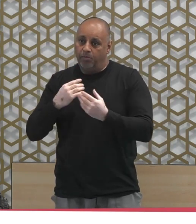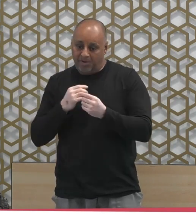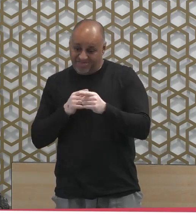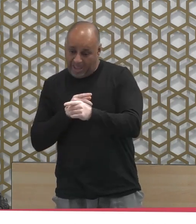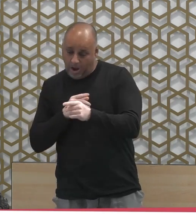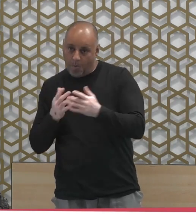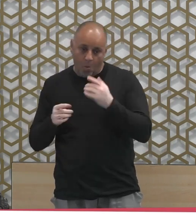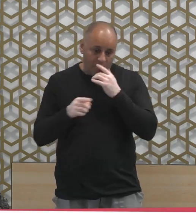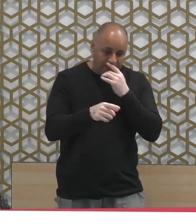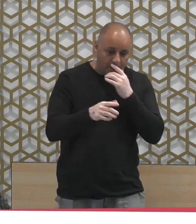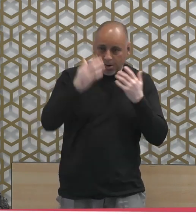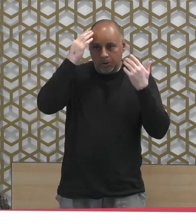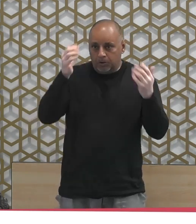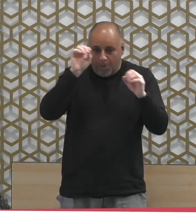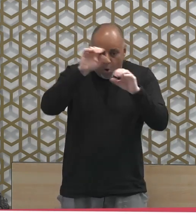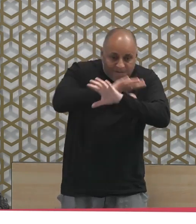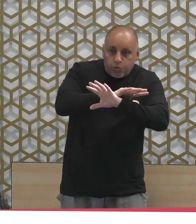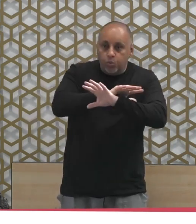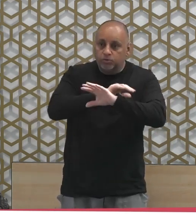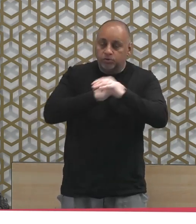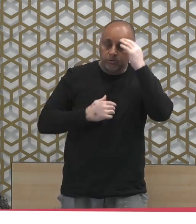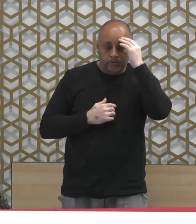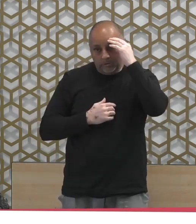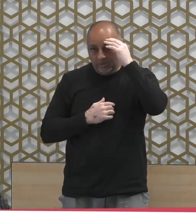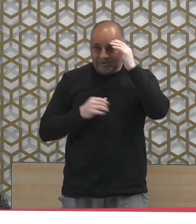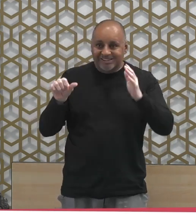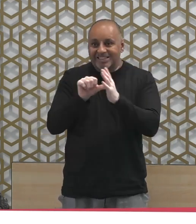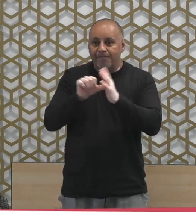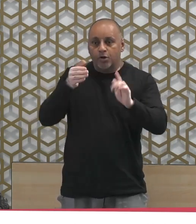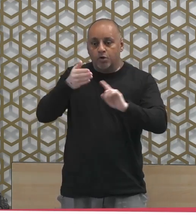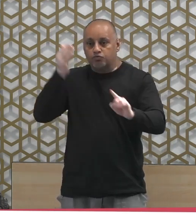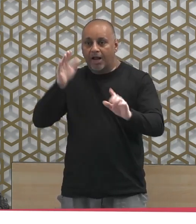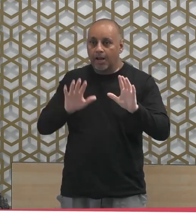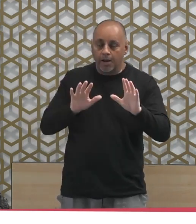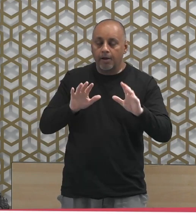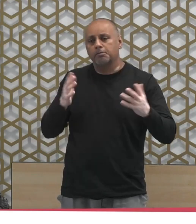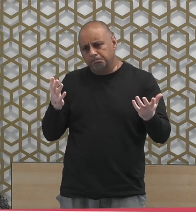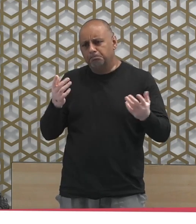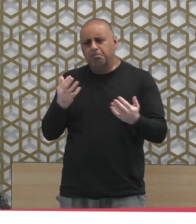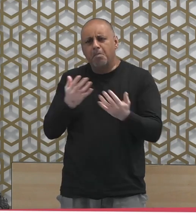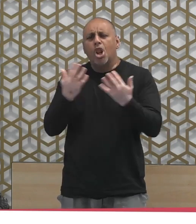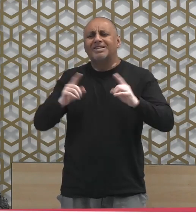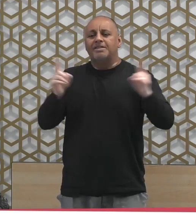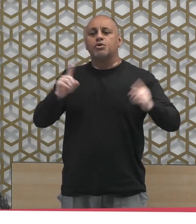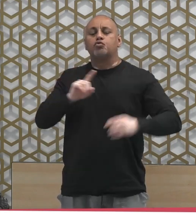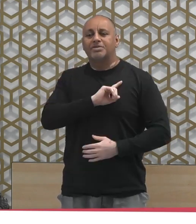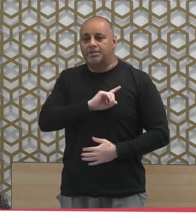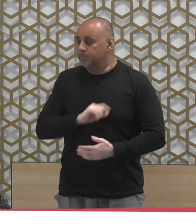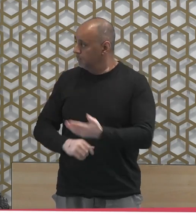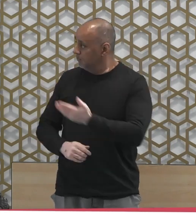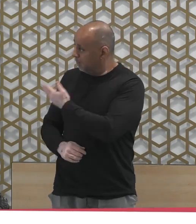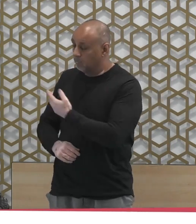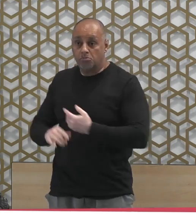and that what displeases Allah subhanahu wa ta'ala. Now of course there could be many reasons for that. It could be that